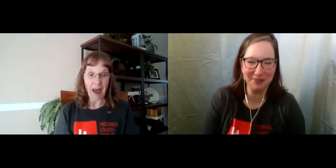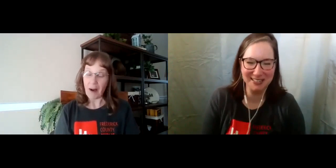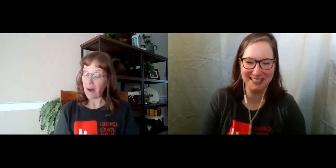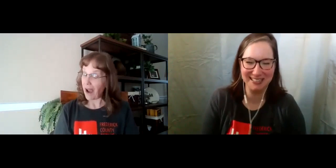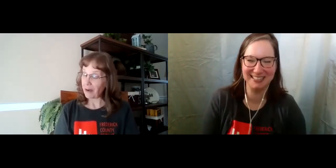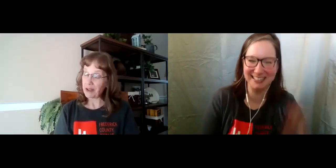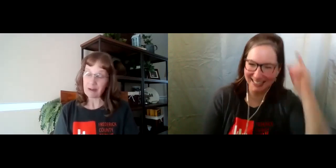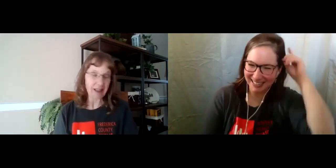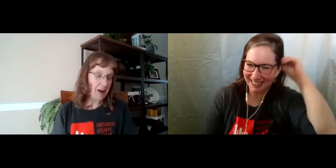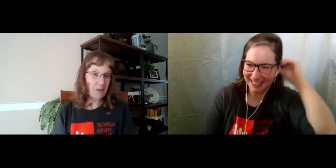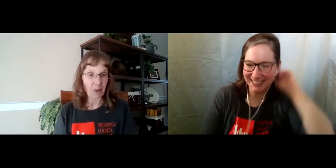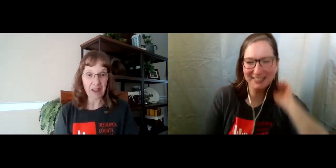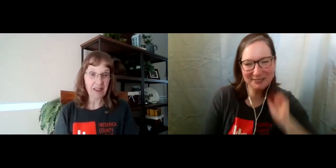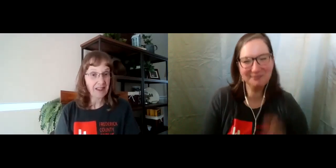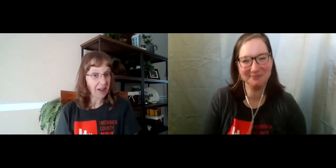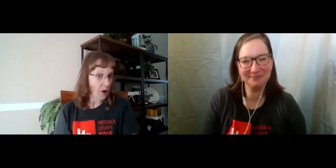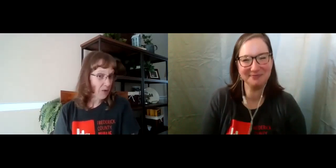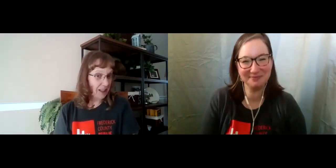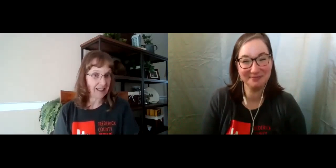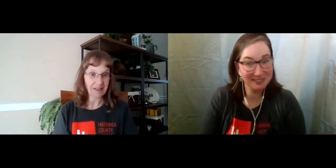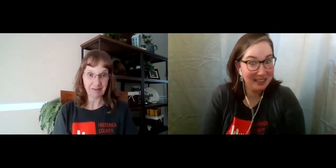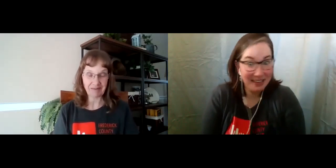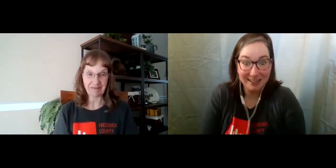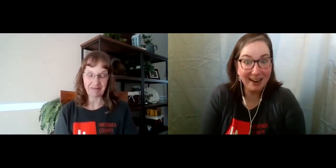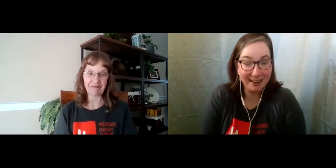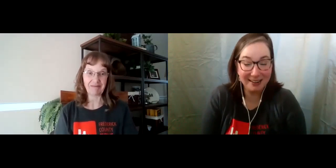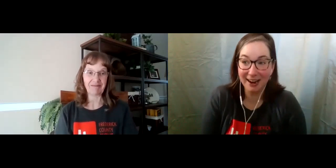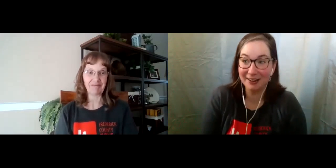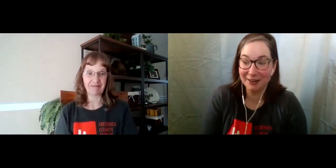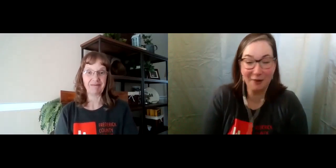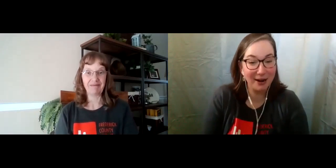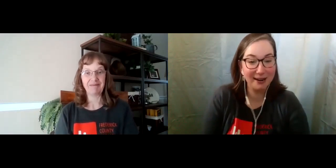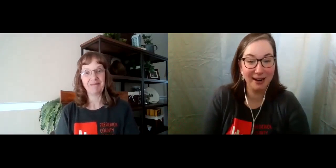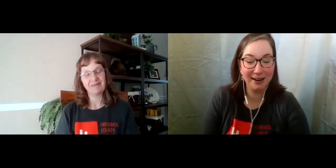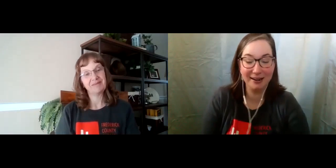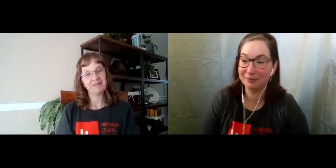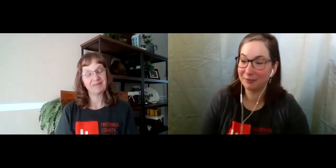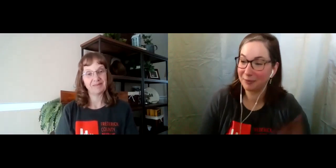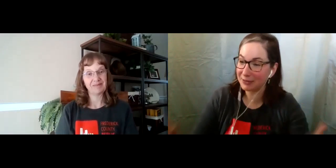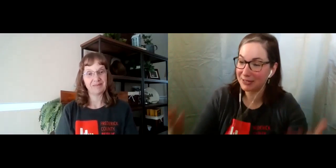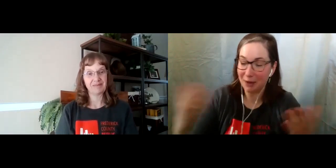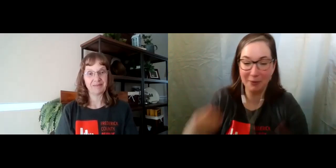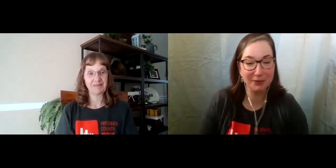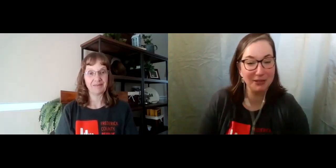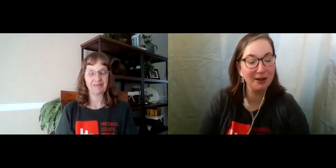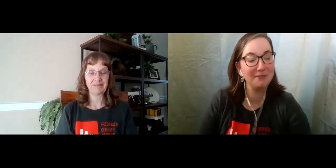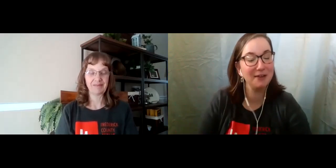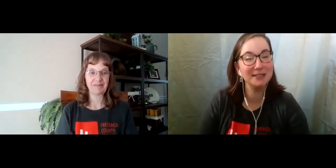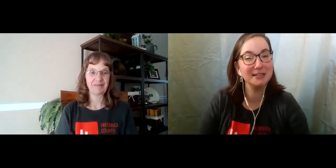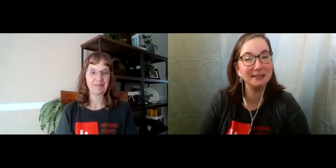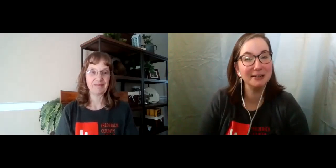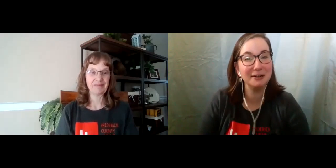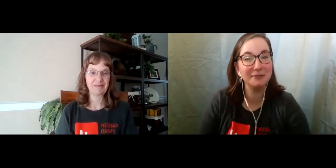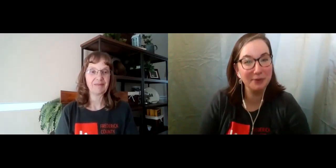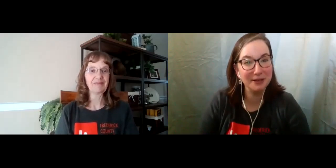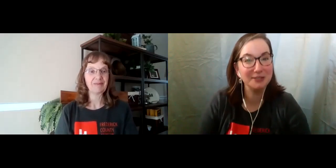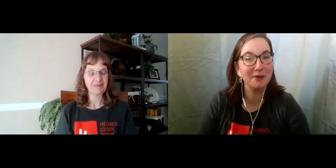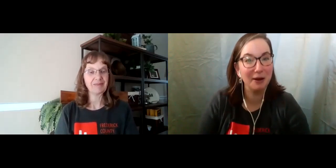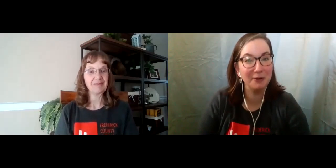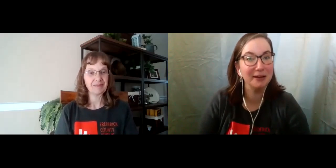how to use them with COVID. Yeah, yeah. No, I, when I was helping with the vaccine clinic a few weeks ago, I realized,